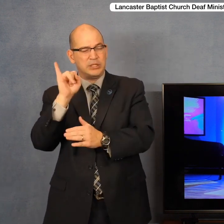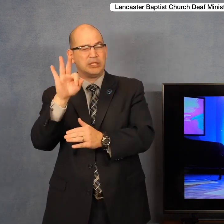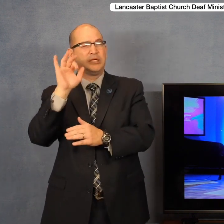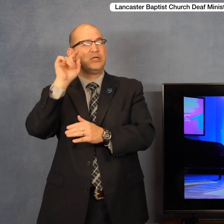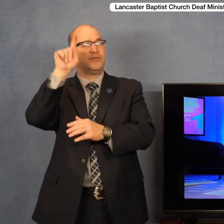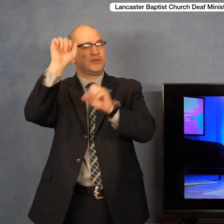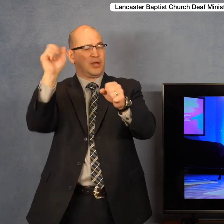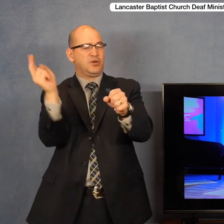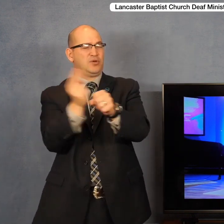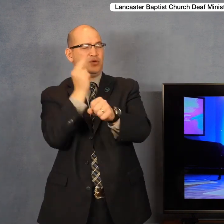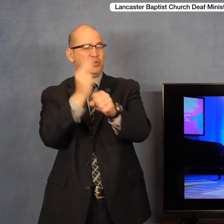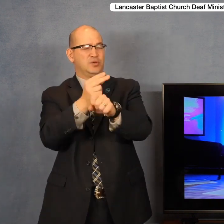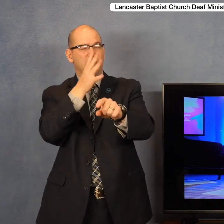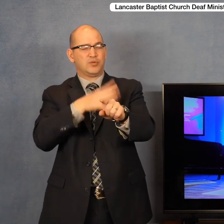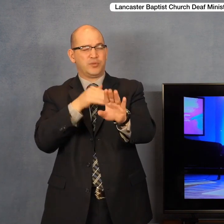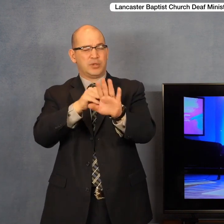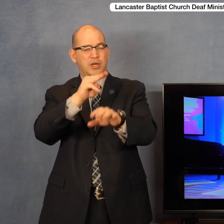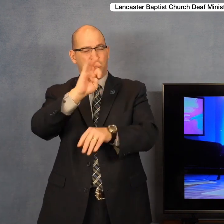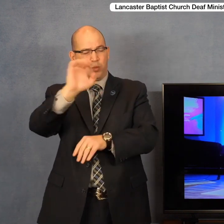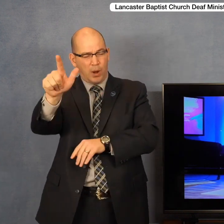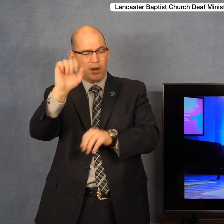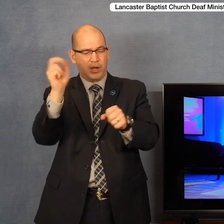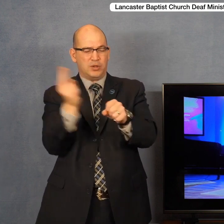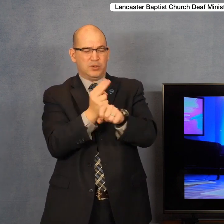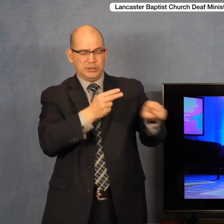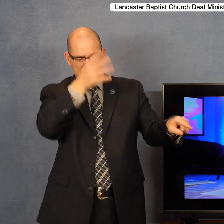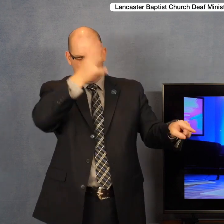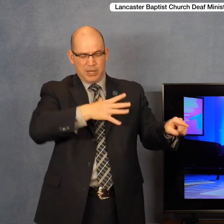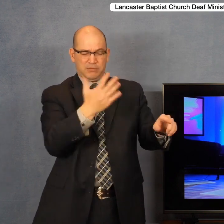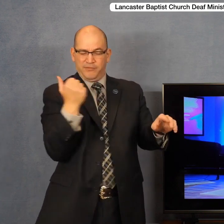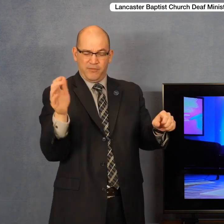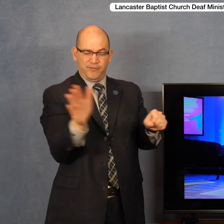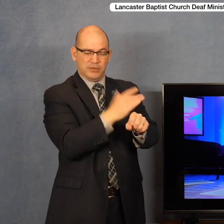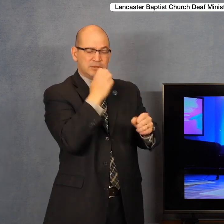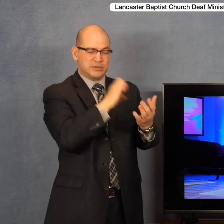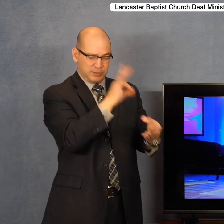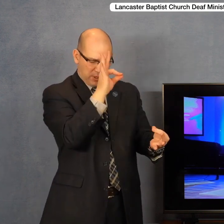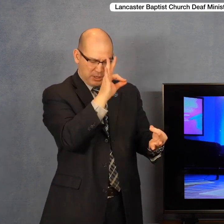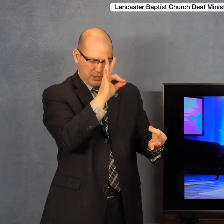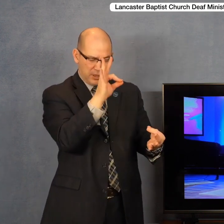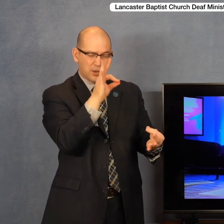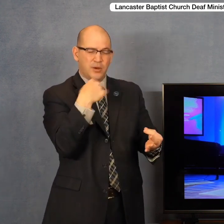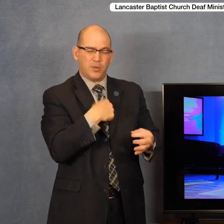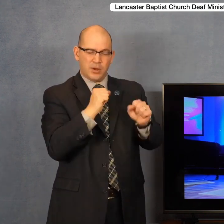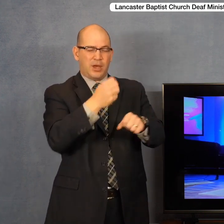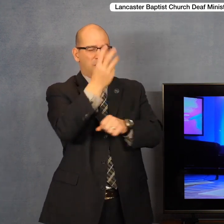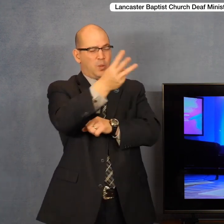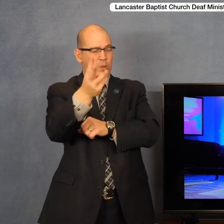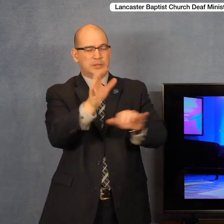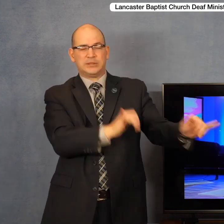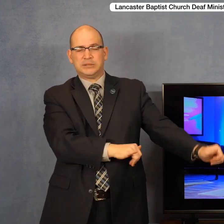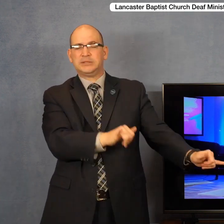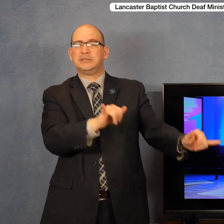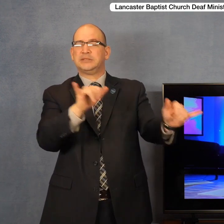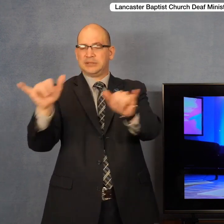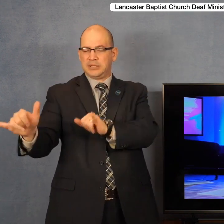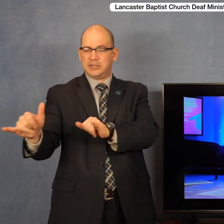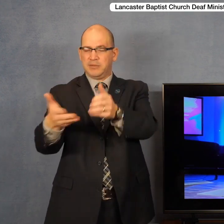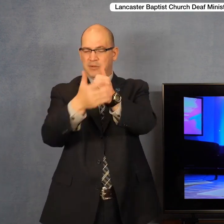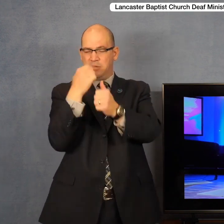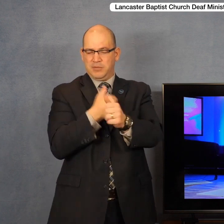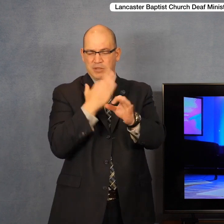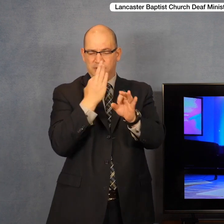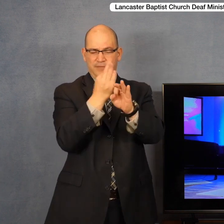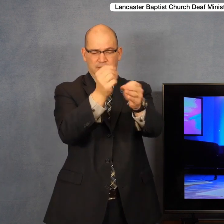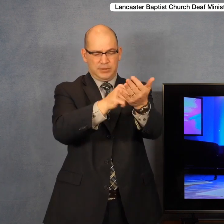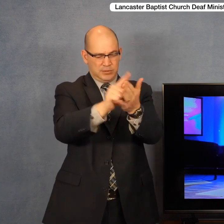man of Gadara, you can use us to publish the glad tidings of the gospel. Help us to be faithful in doing that even this week, I